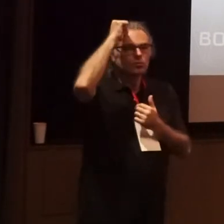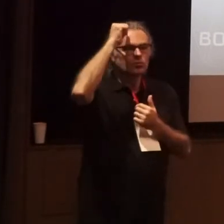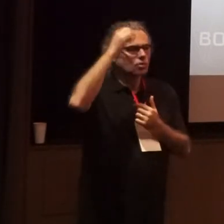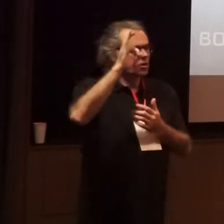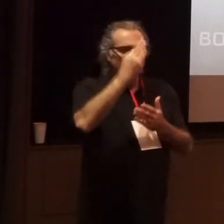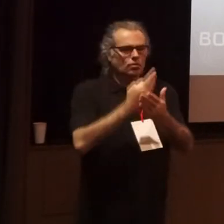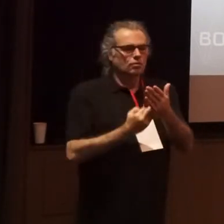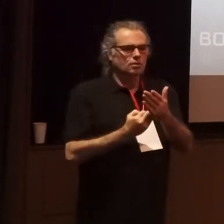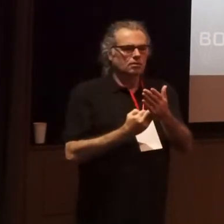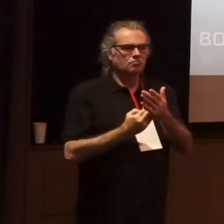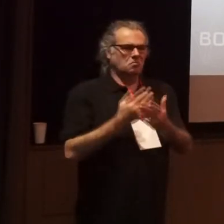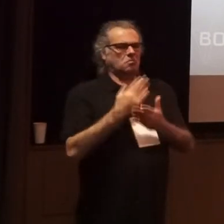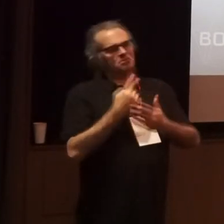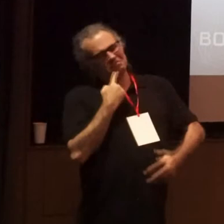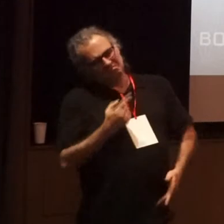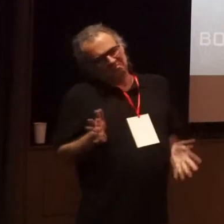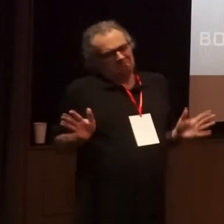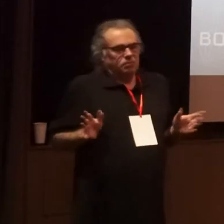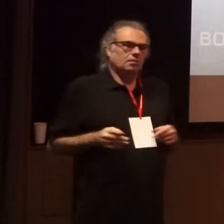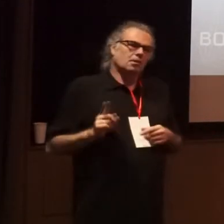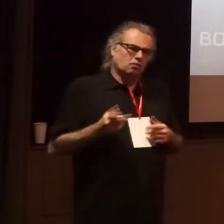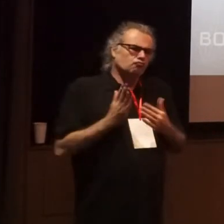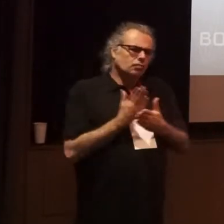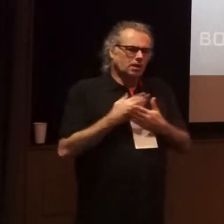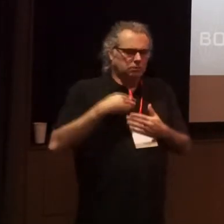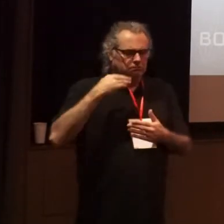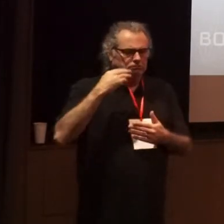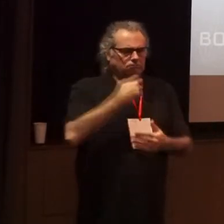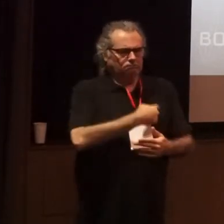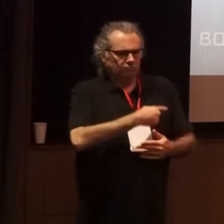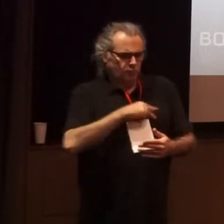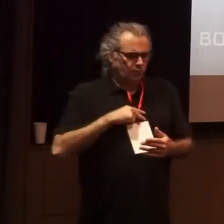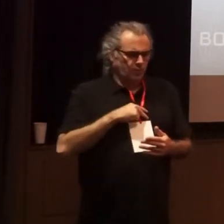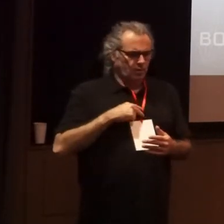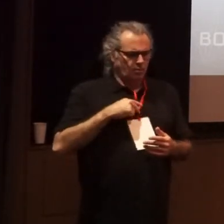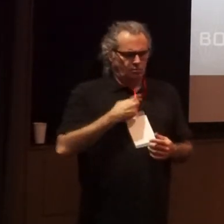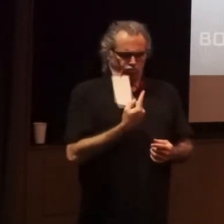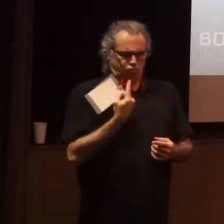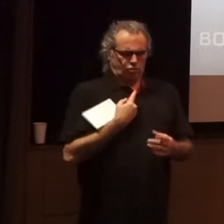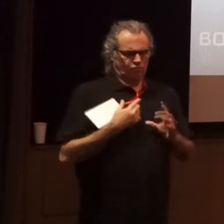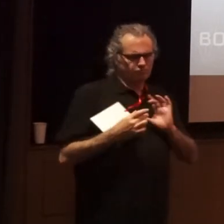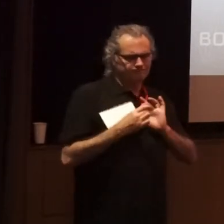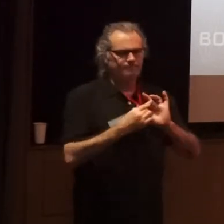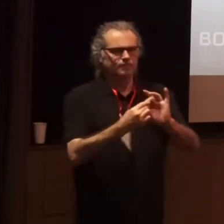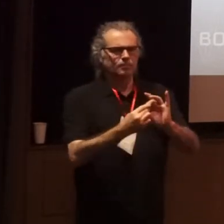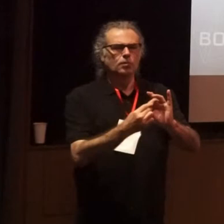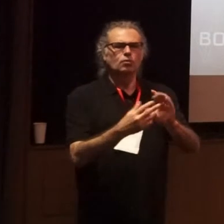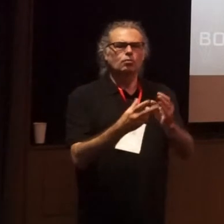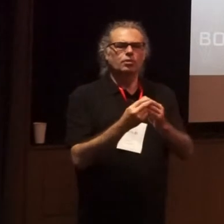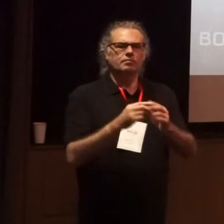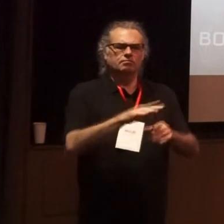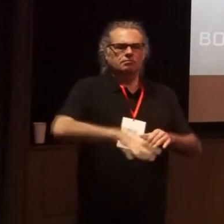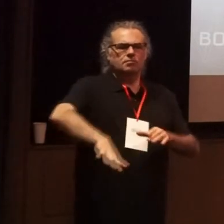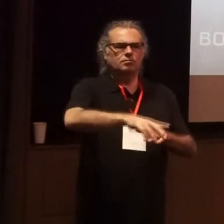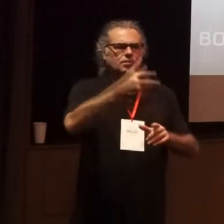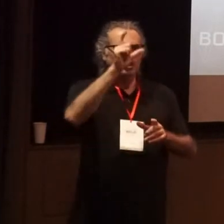is not something that we simply just want to say but we want to live and I commit myself to ongoing personal acts of reconciliation with our nation's First Peoples